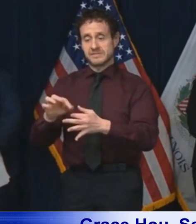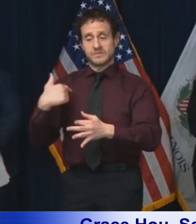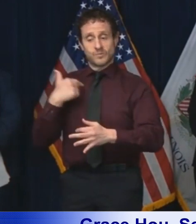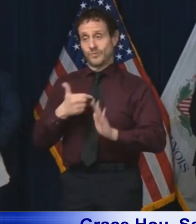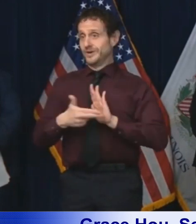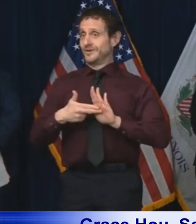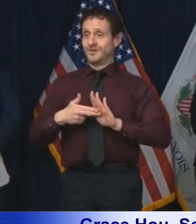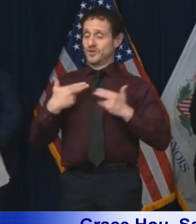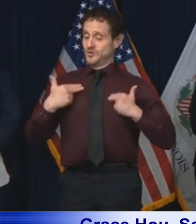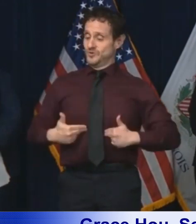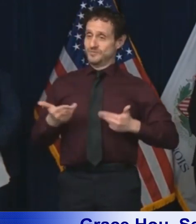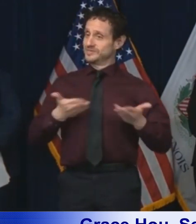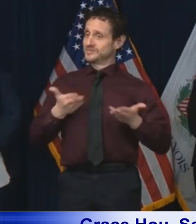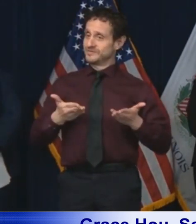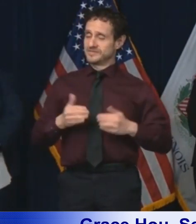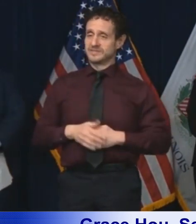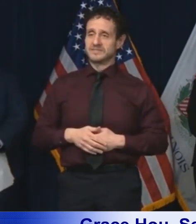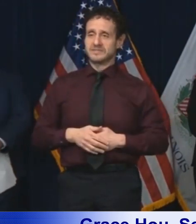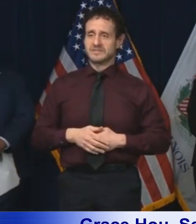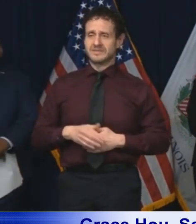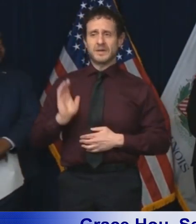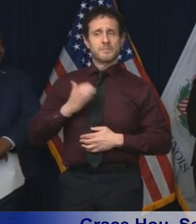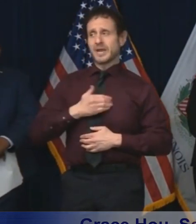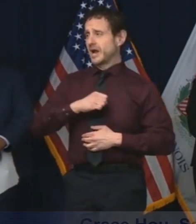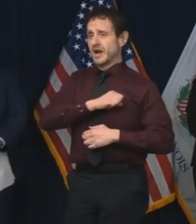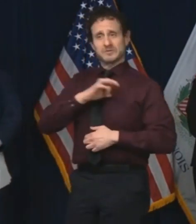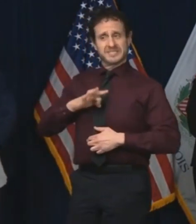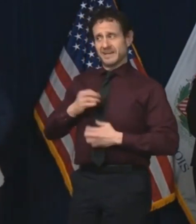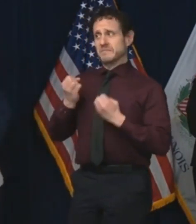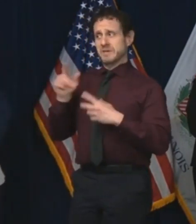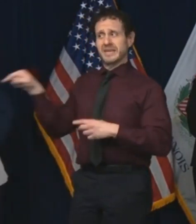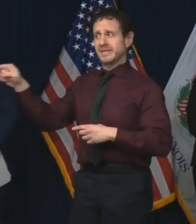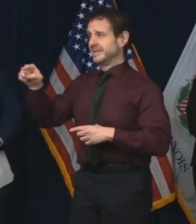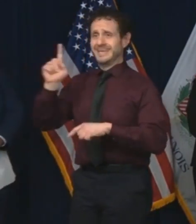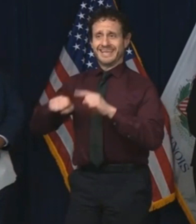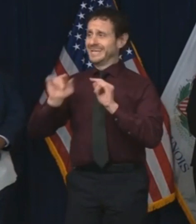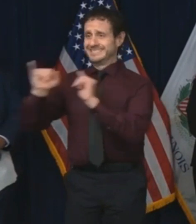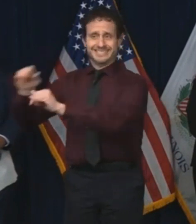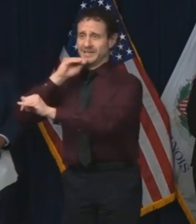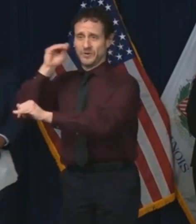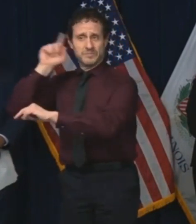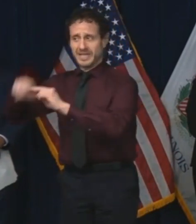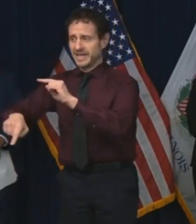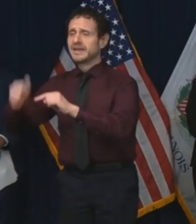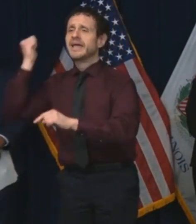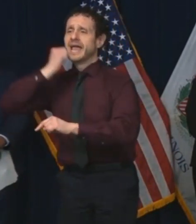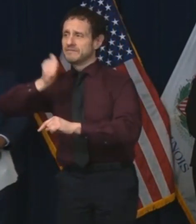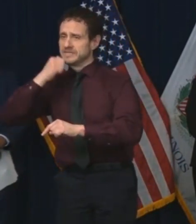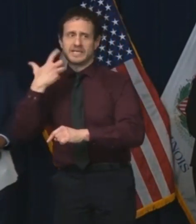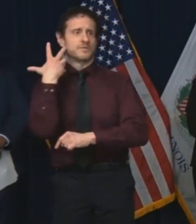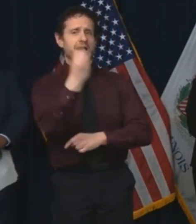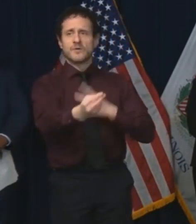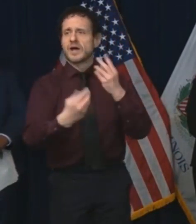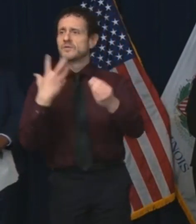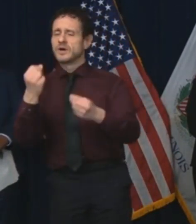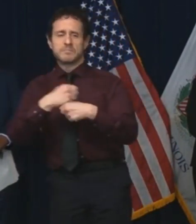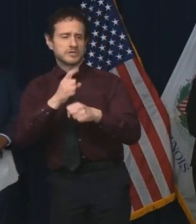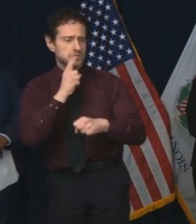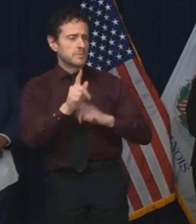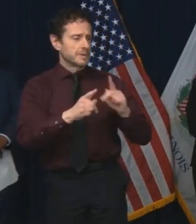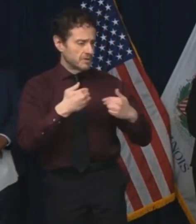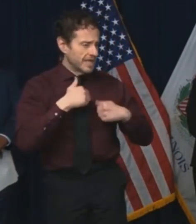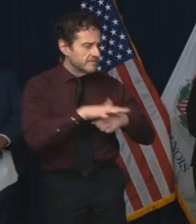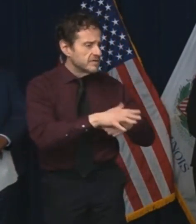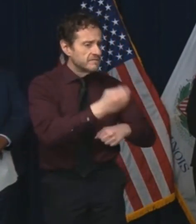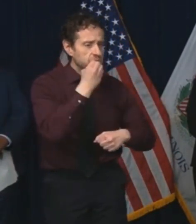So like other first responders, most of our staff can't stay at home because they are every day ensuring that Illinois residents have food